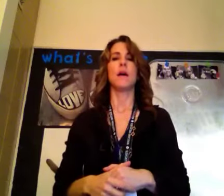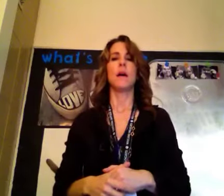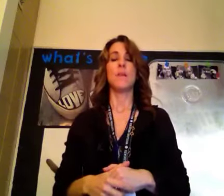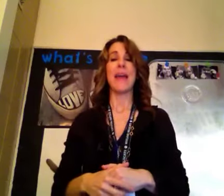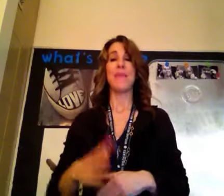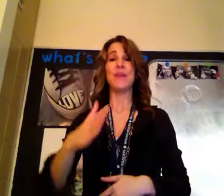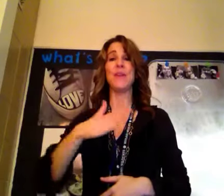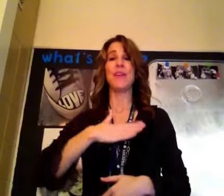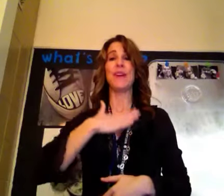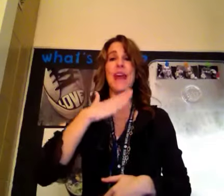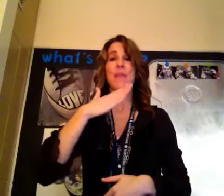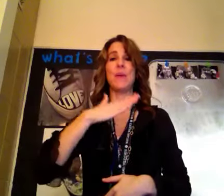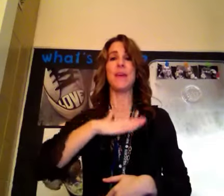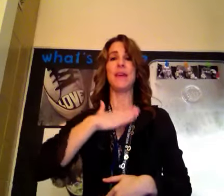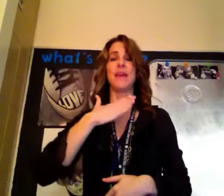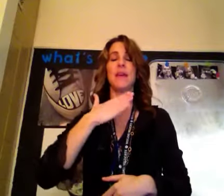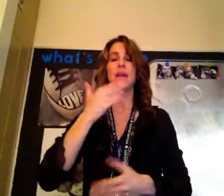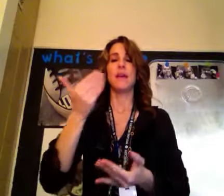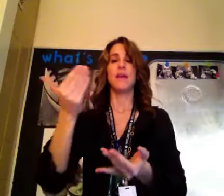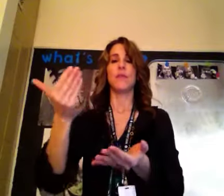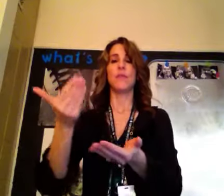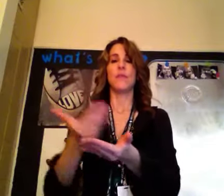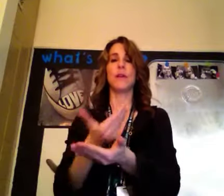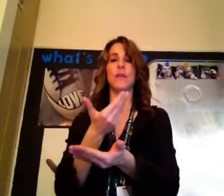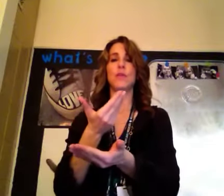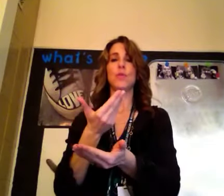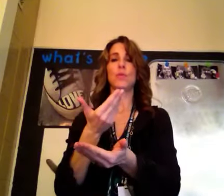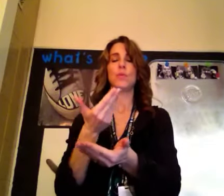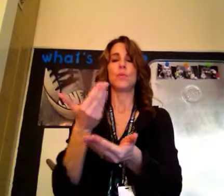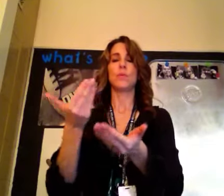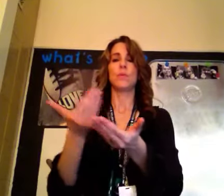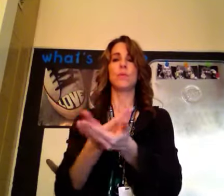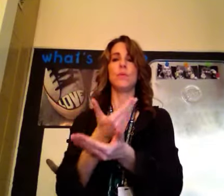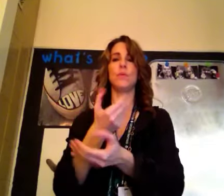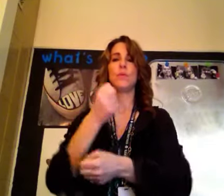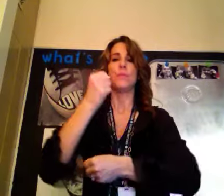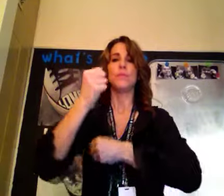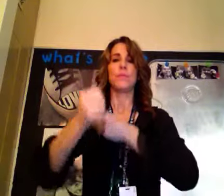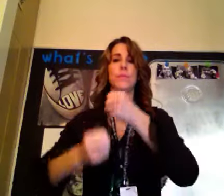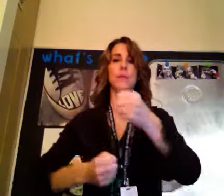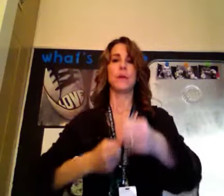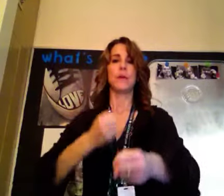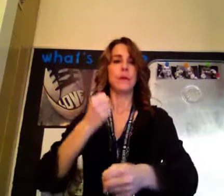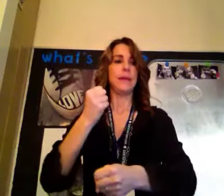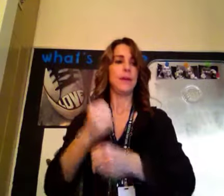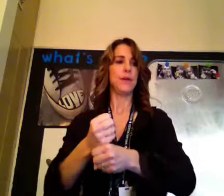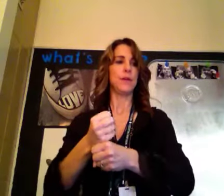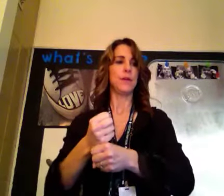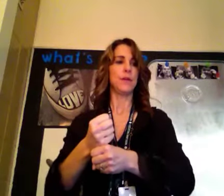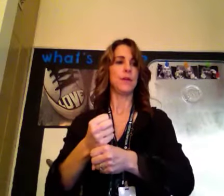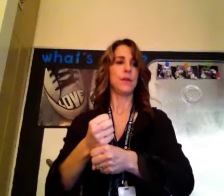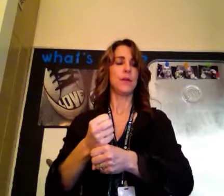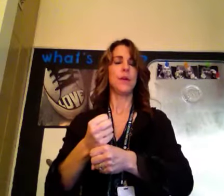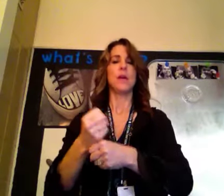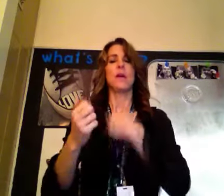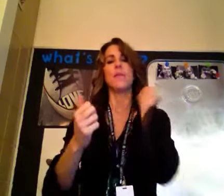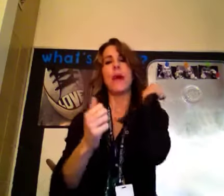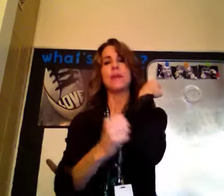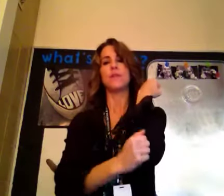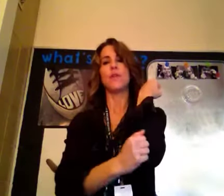Happy New Year, happy, don't forget new, new year. Passover,